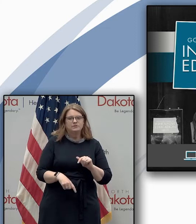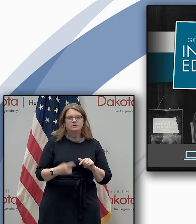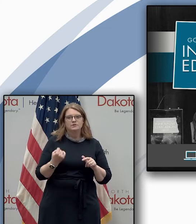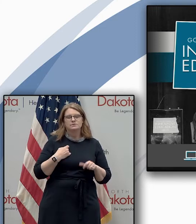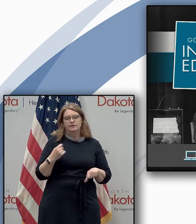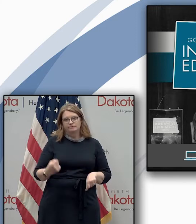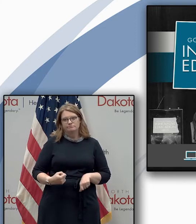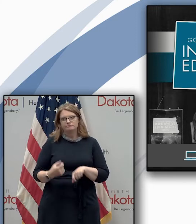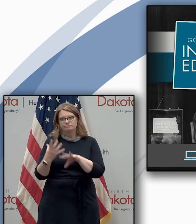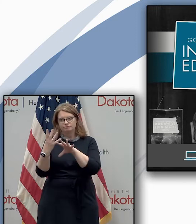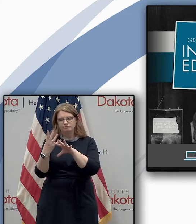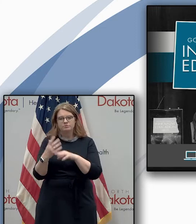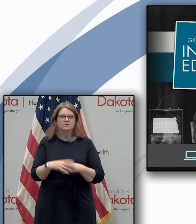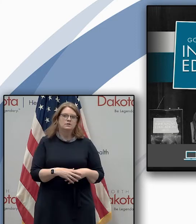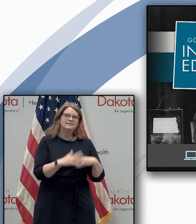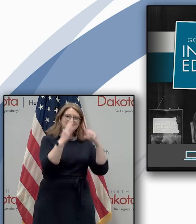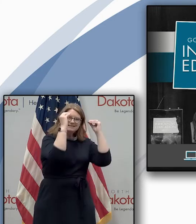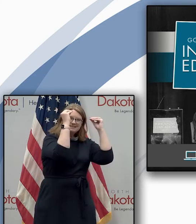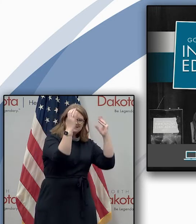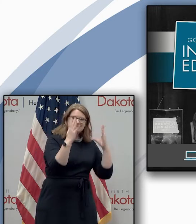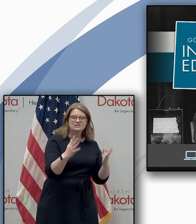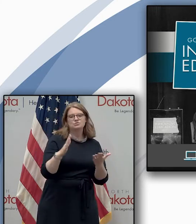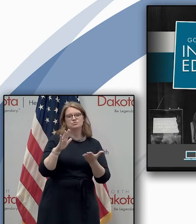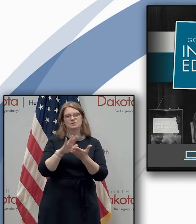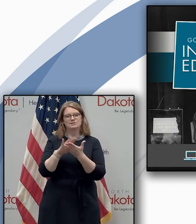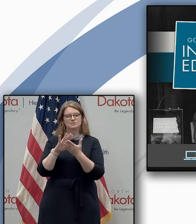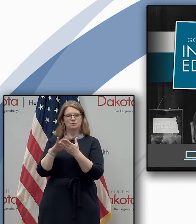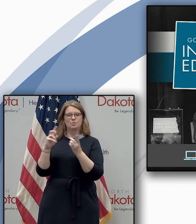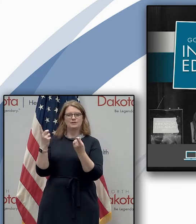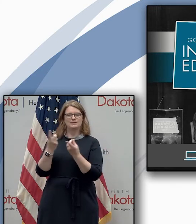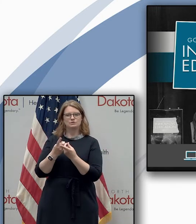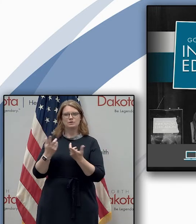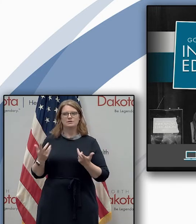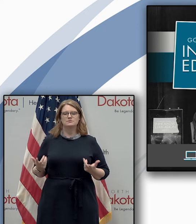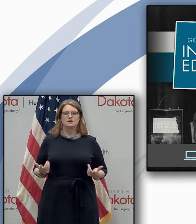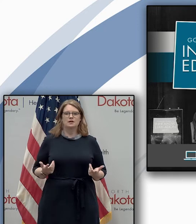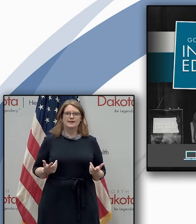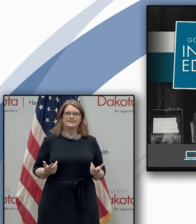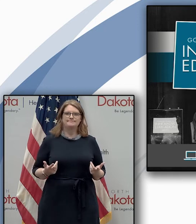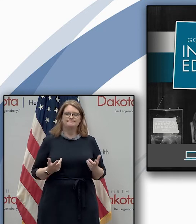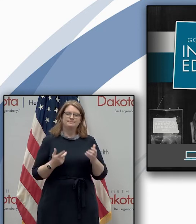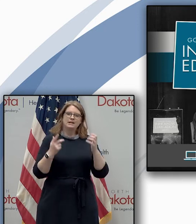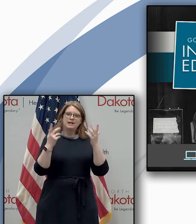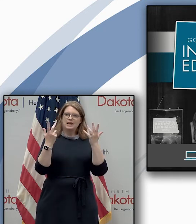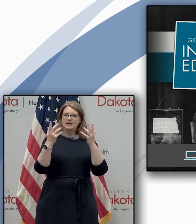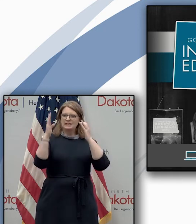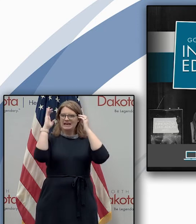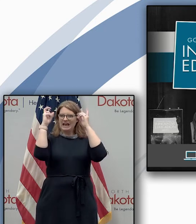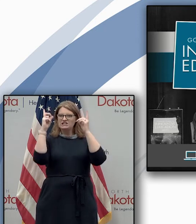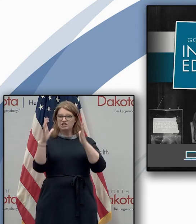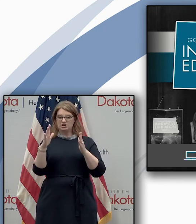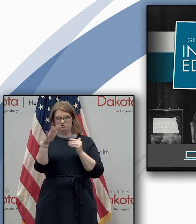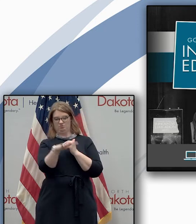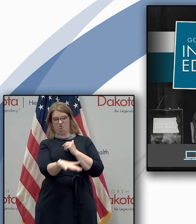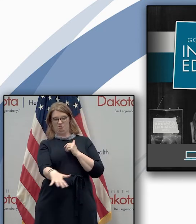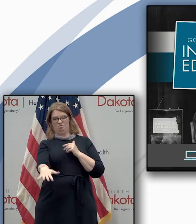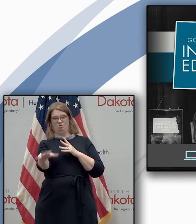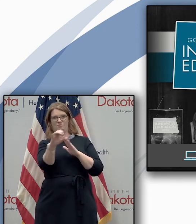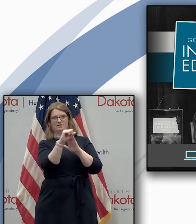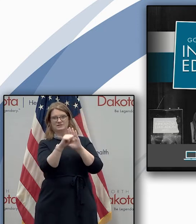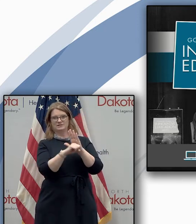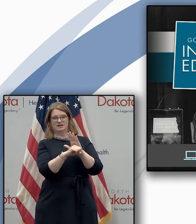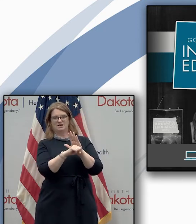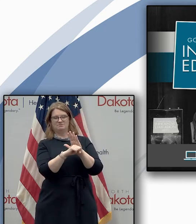know that uh teachers and school districts uh and uh educators across our state are